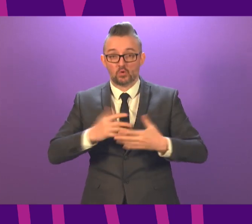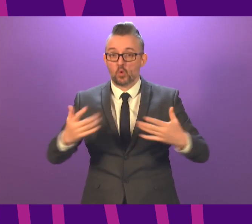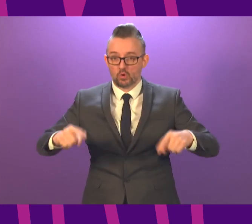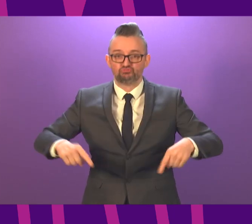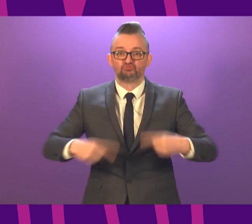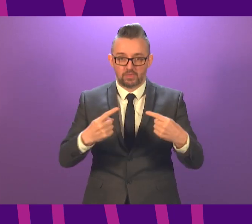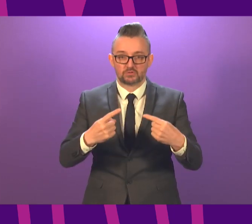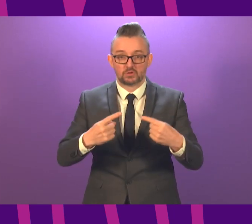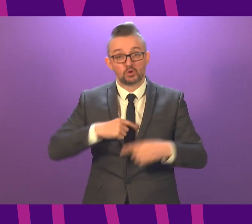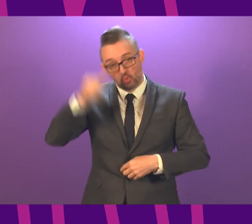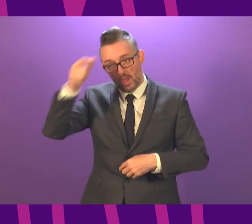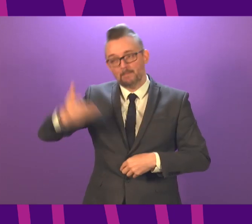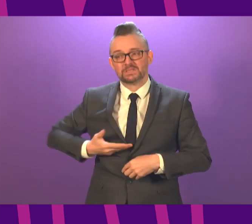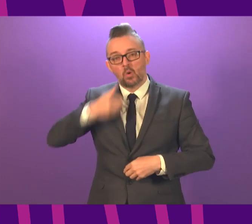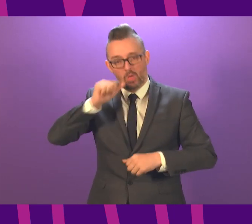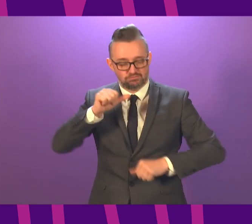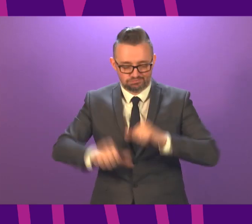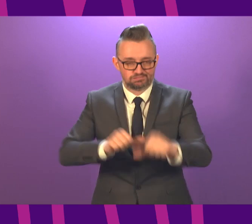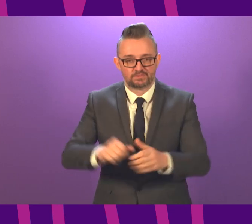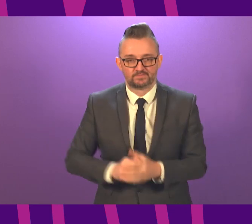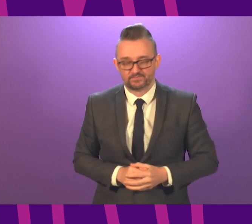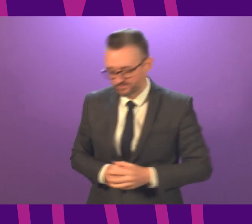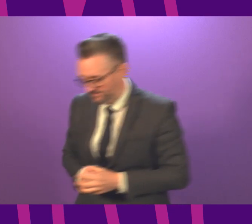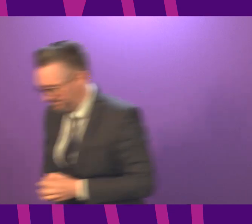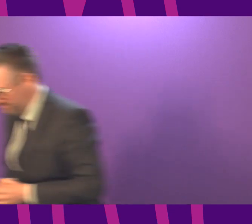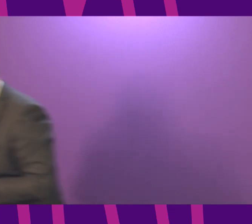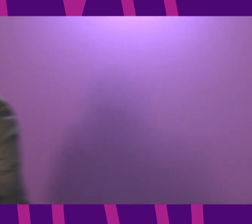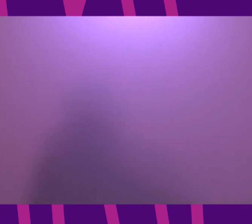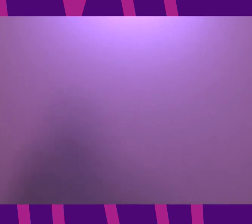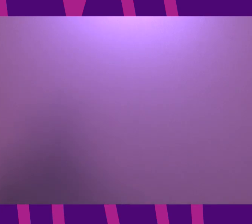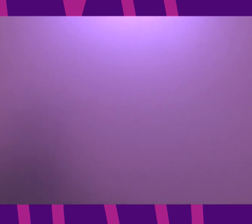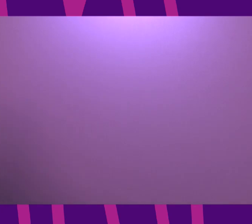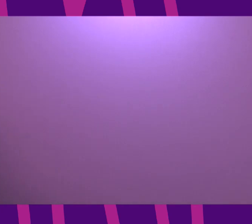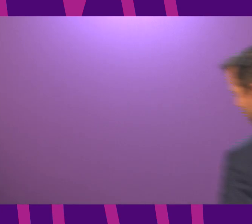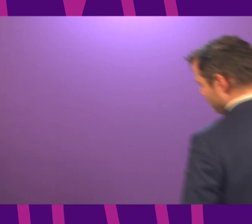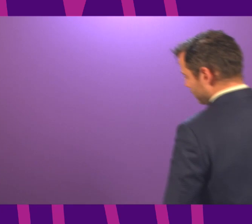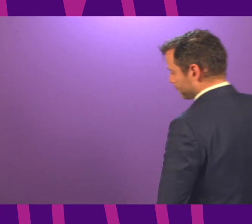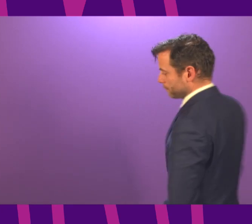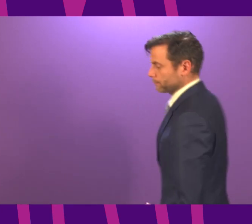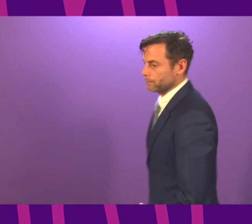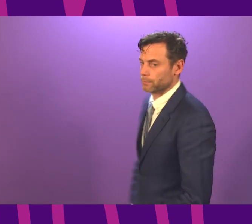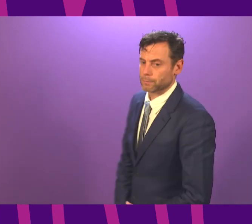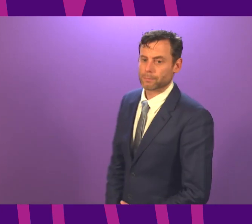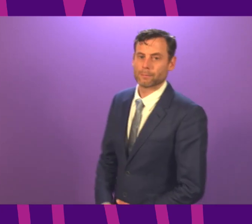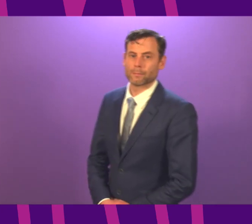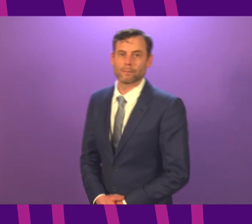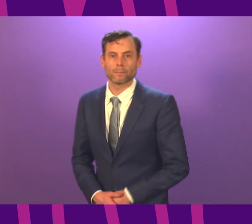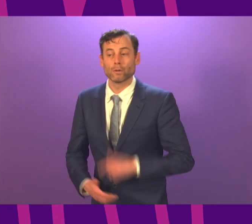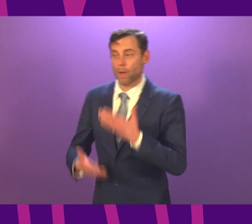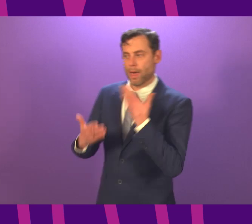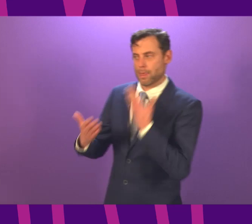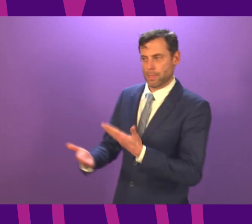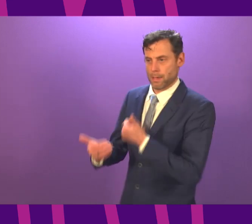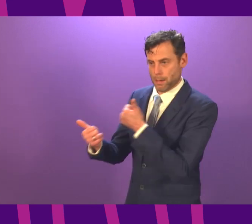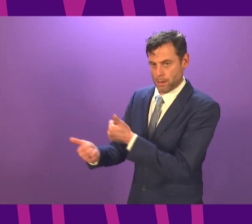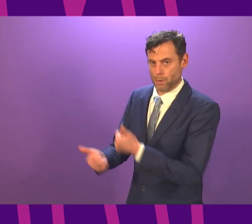I know and expect that businesses will play their full part in that. Richard Leonard. Thank you, Presiding Officer. Let me stick to the theme of